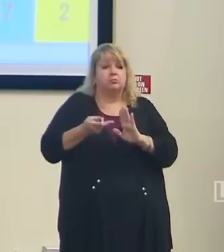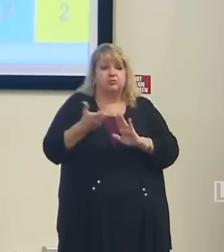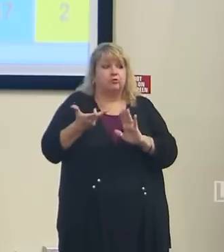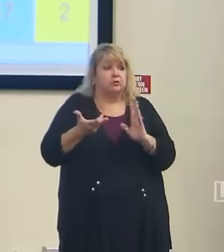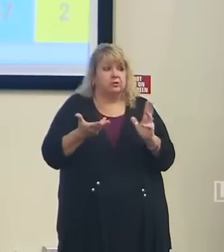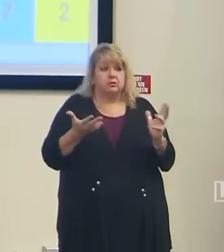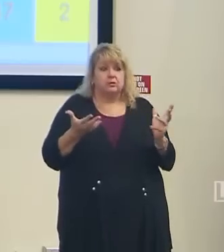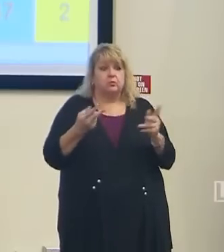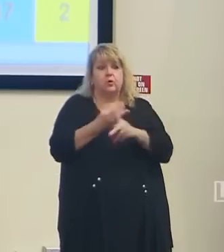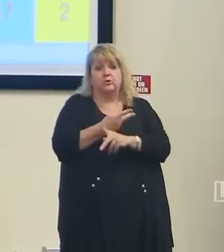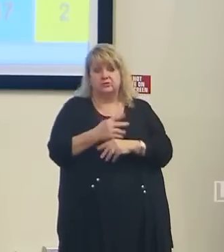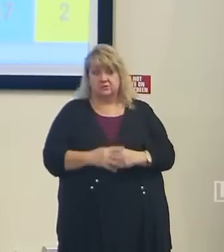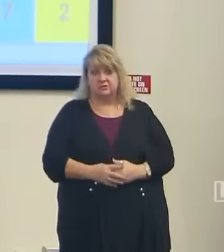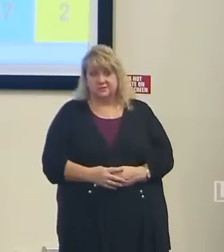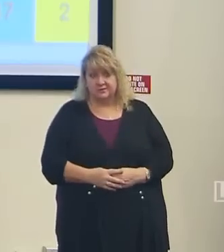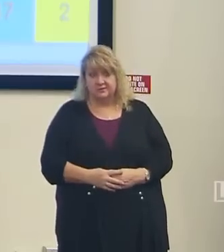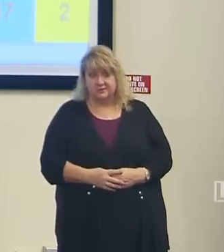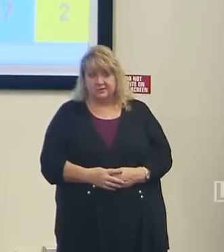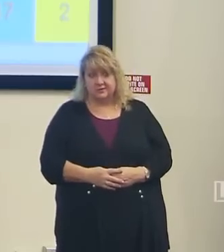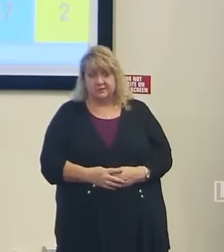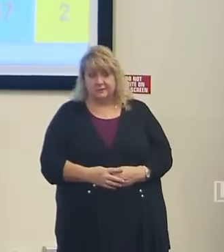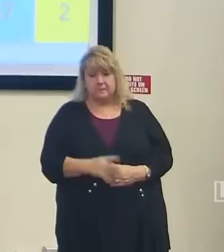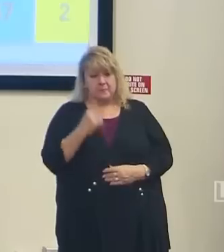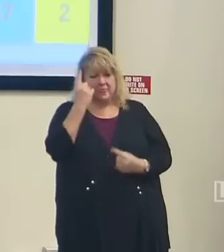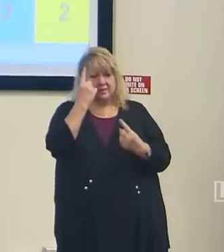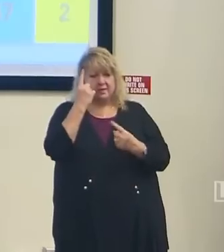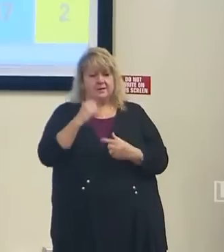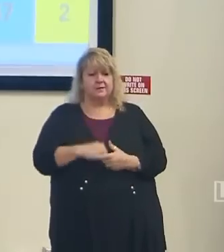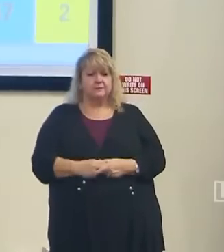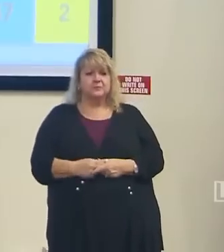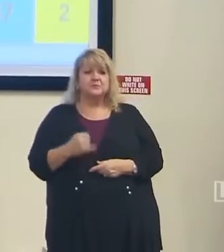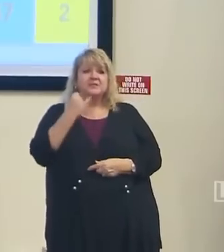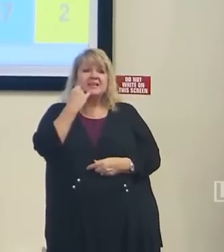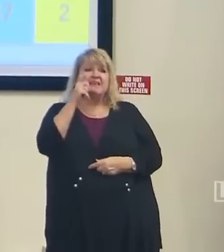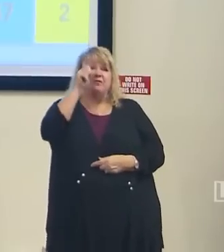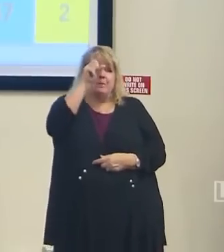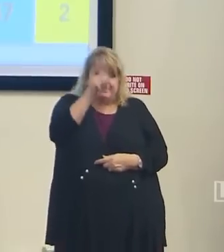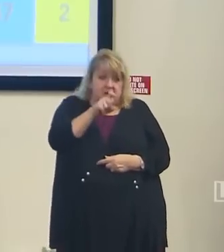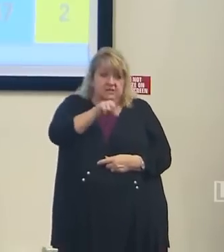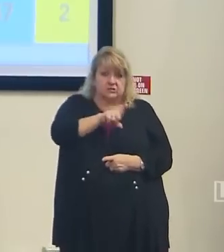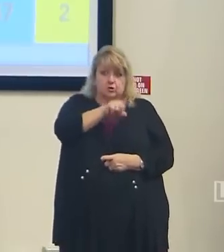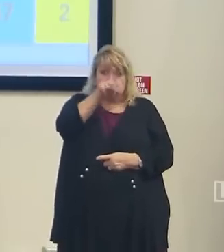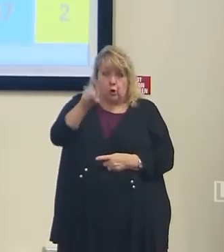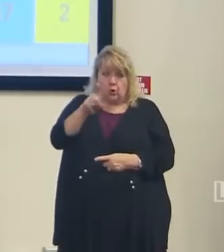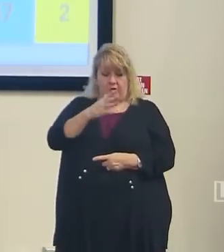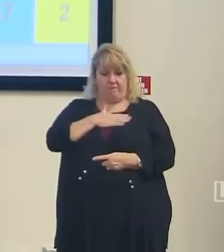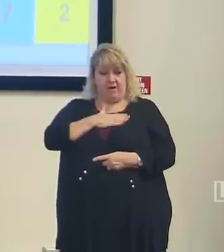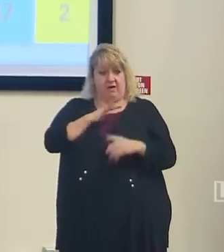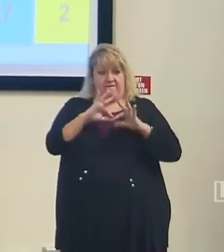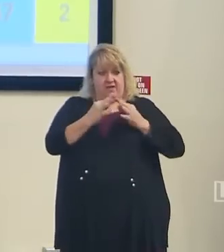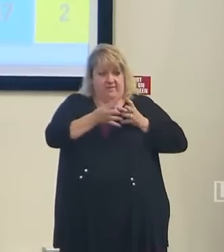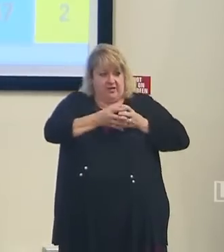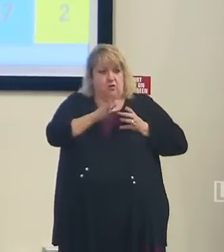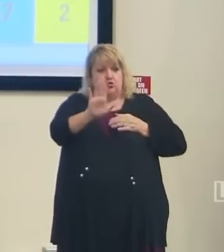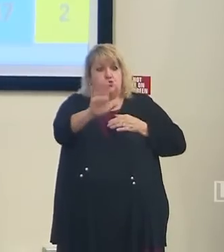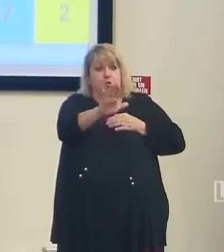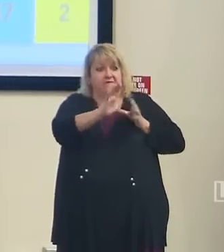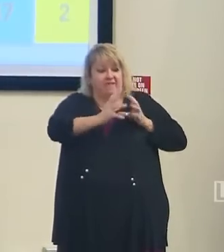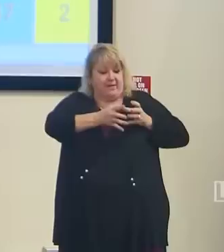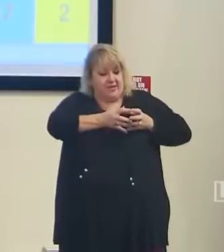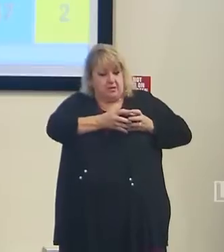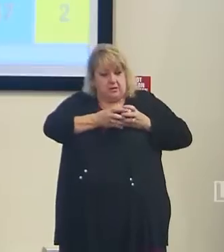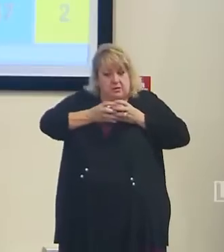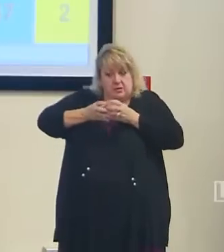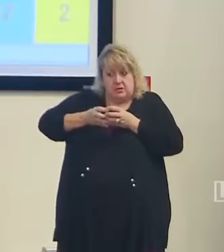If you need to be in an environment where you're mingling with people beyond your family unit, the things that will keep you